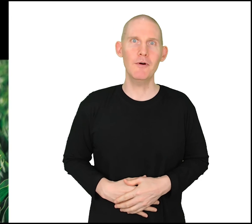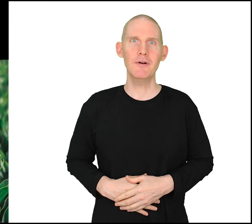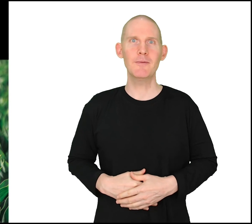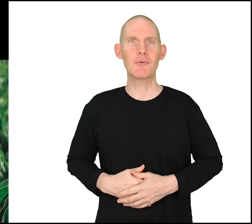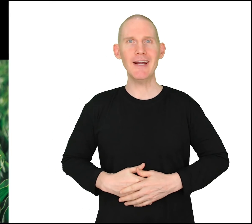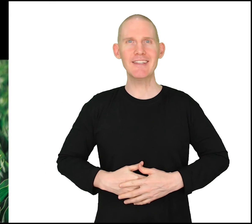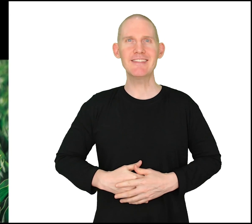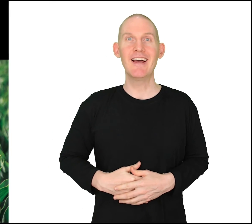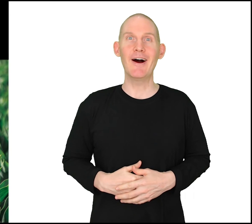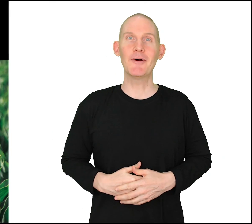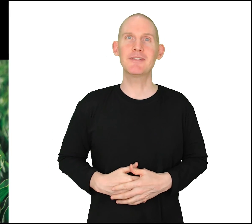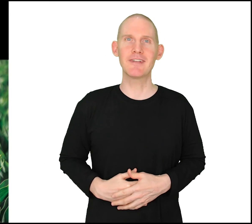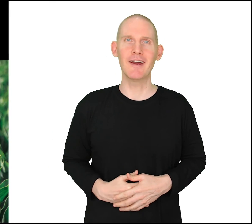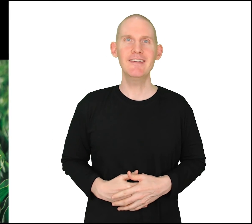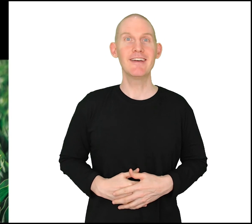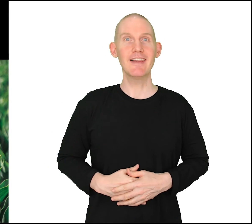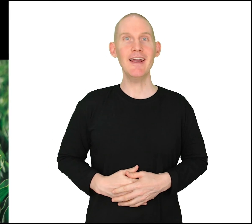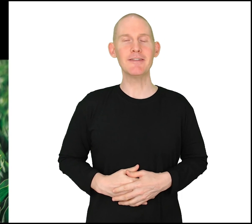and practiced how to sign last